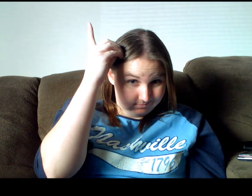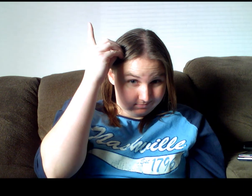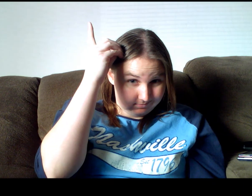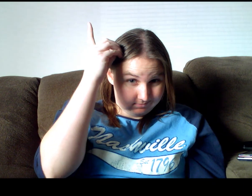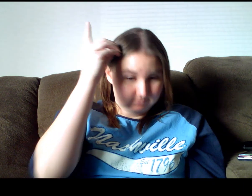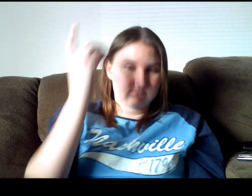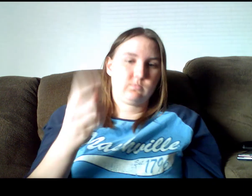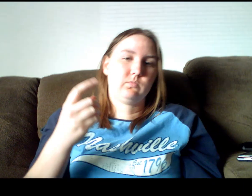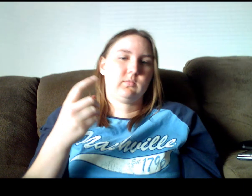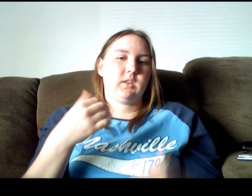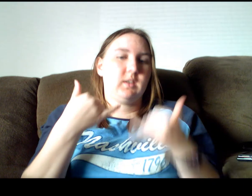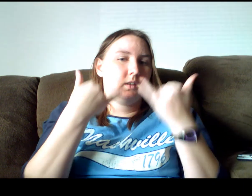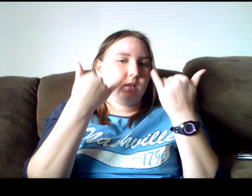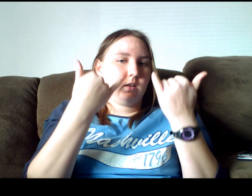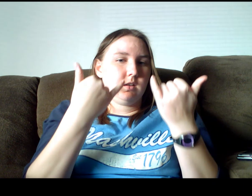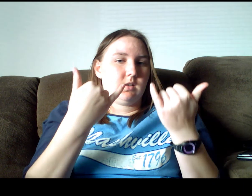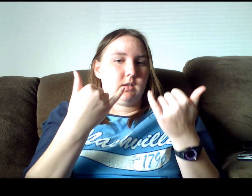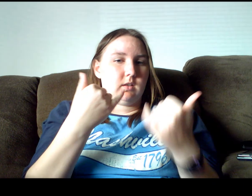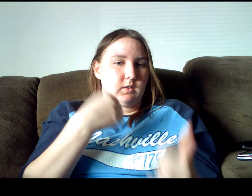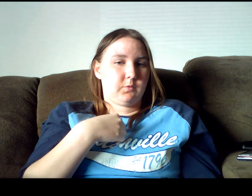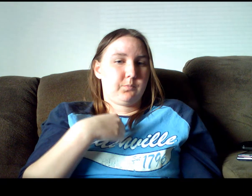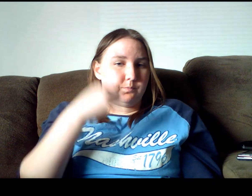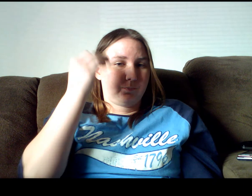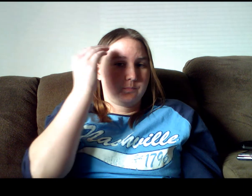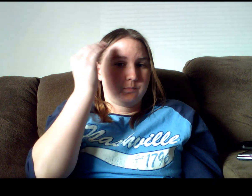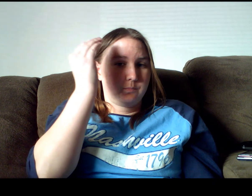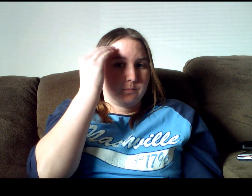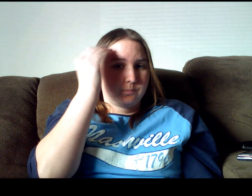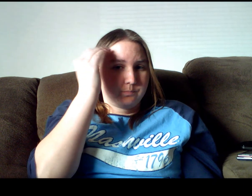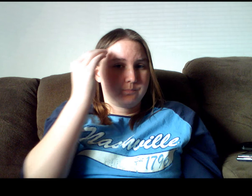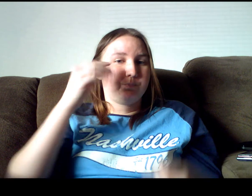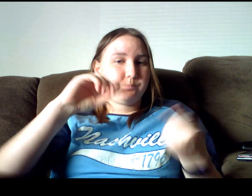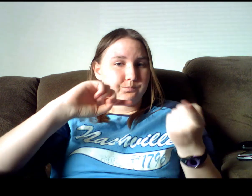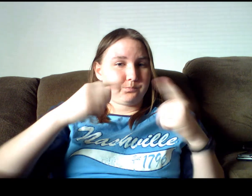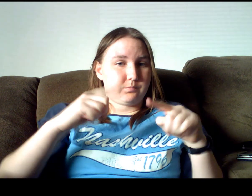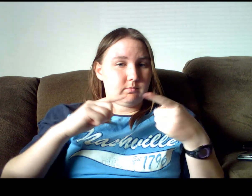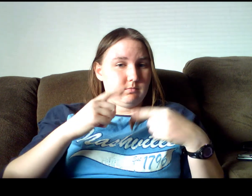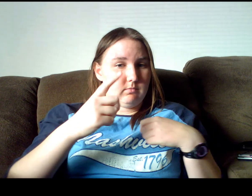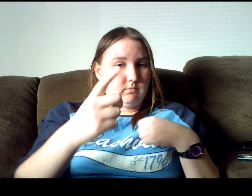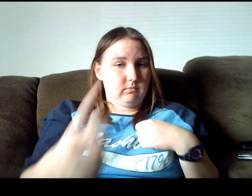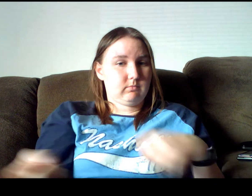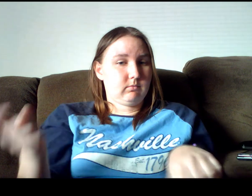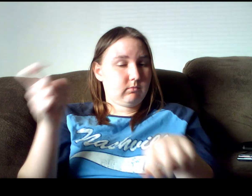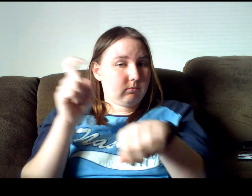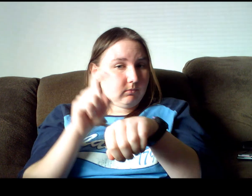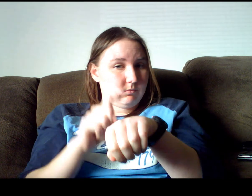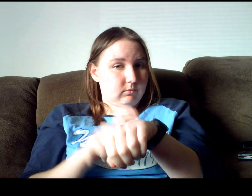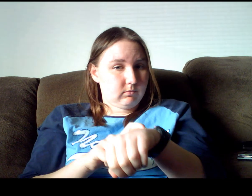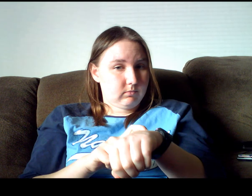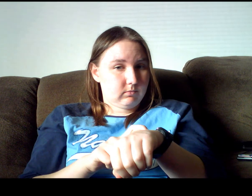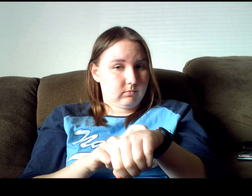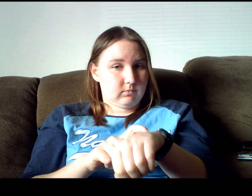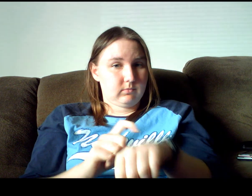me And I know it hurt you At the time